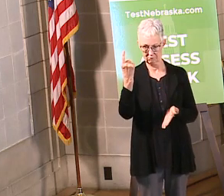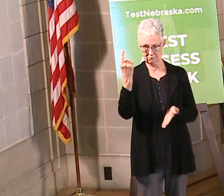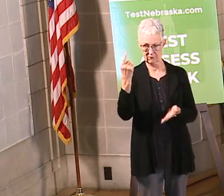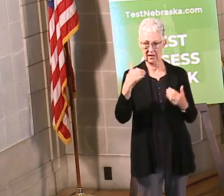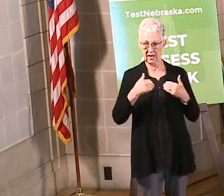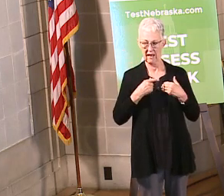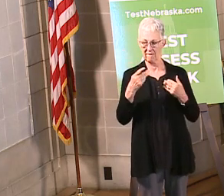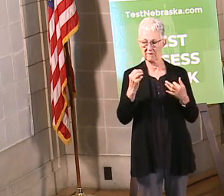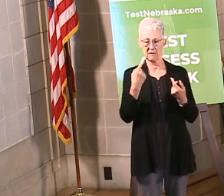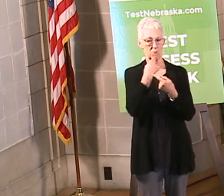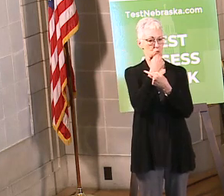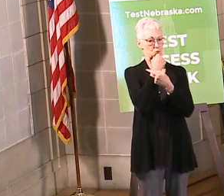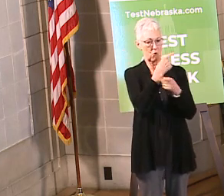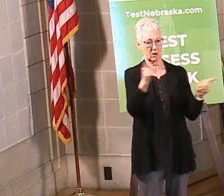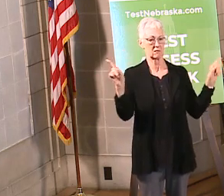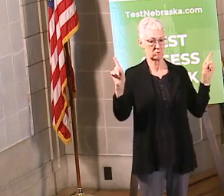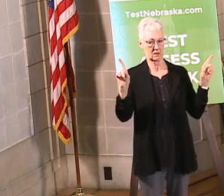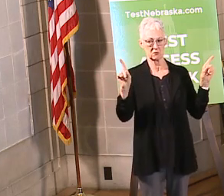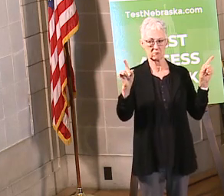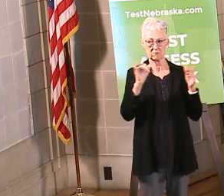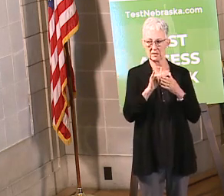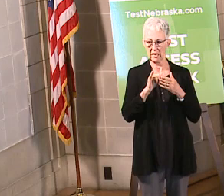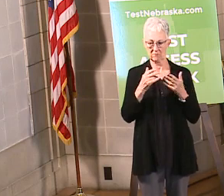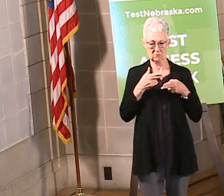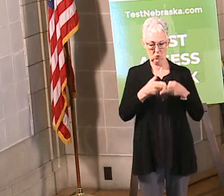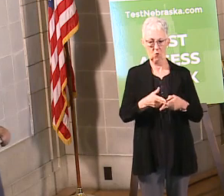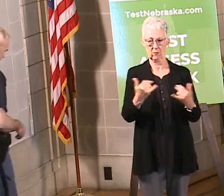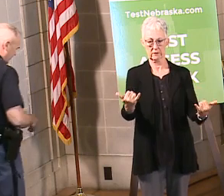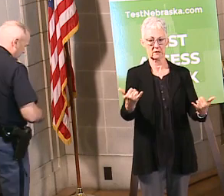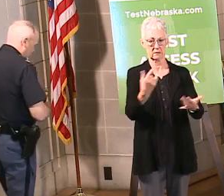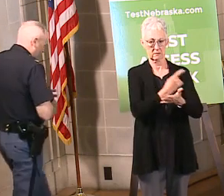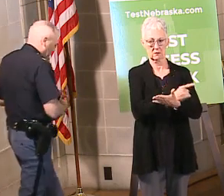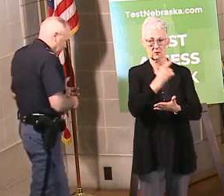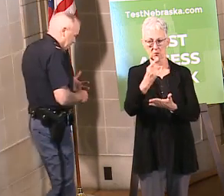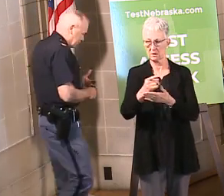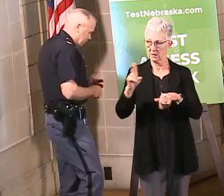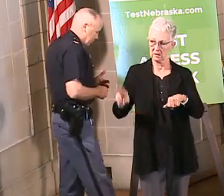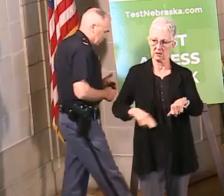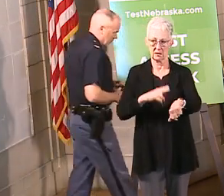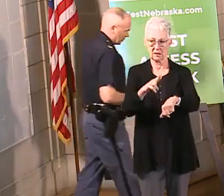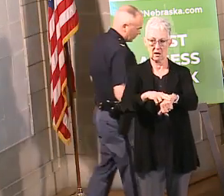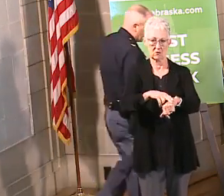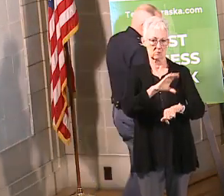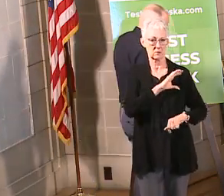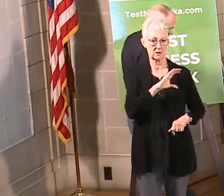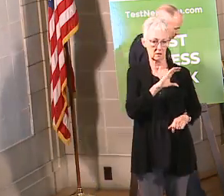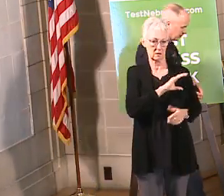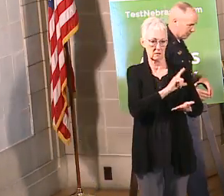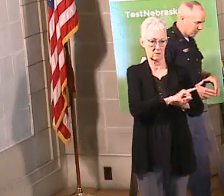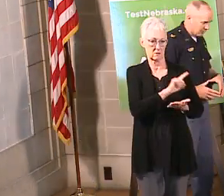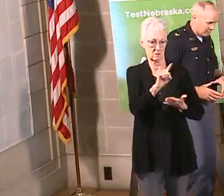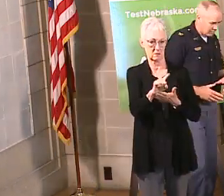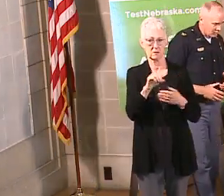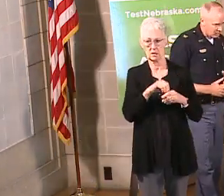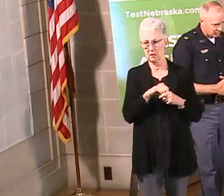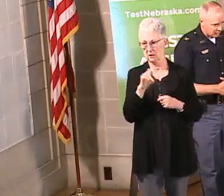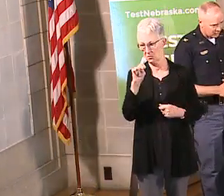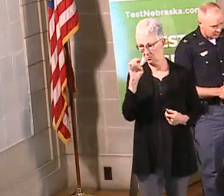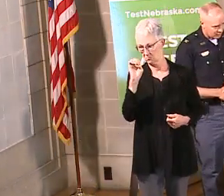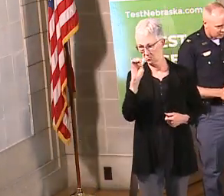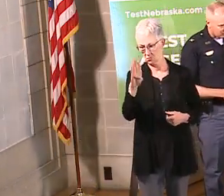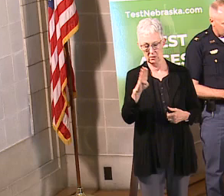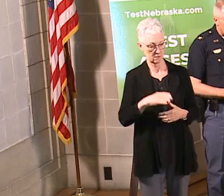proclamation proclaiming it National Police Week here in Nebraska. So let me sign